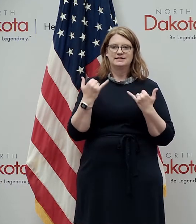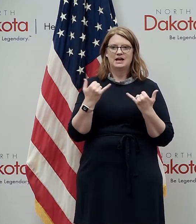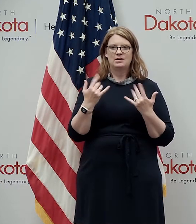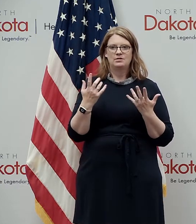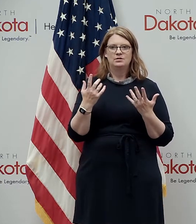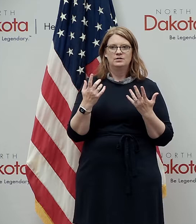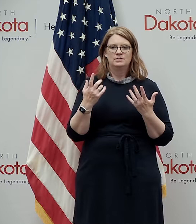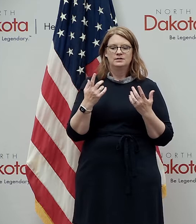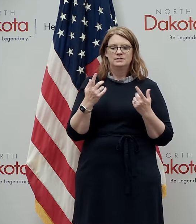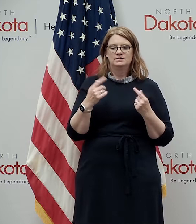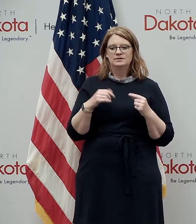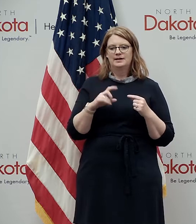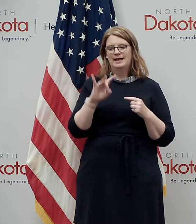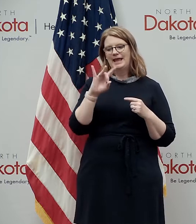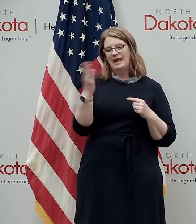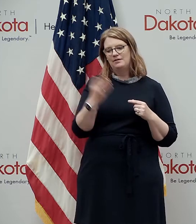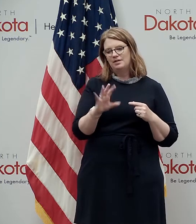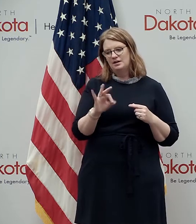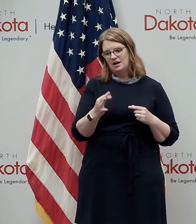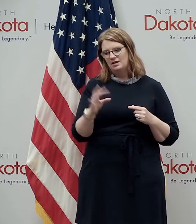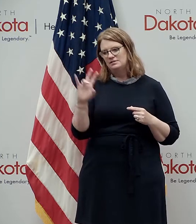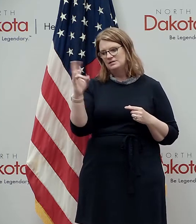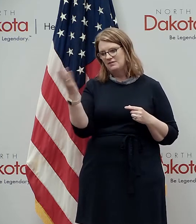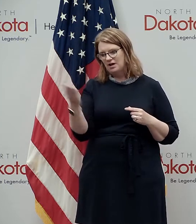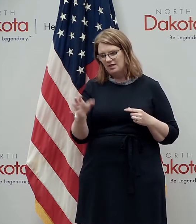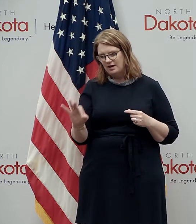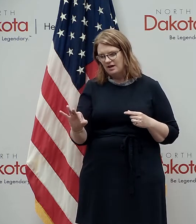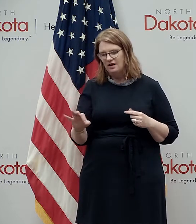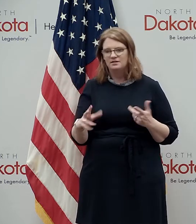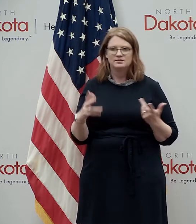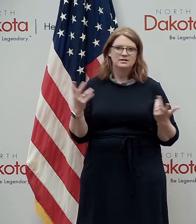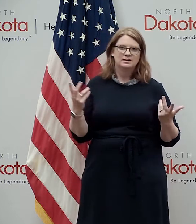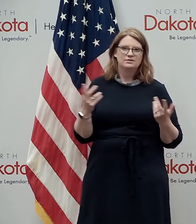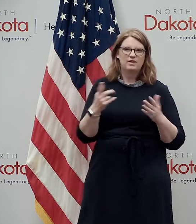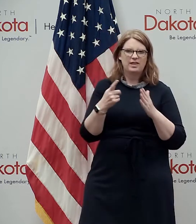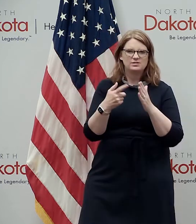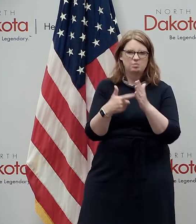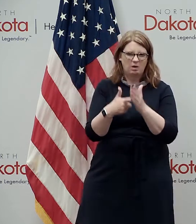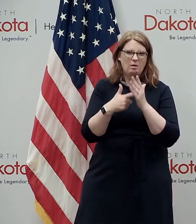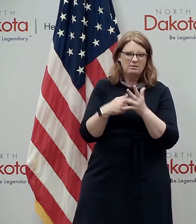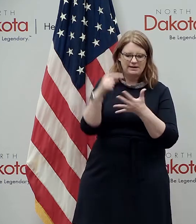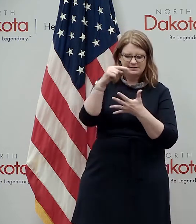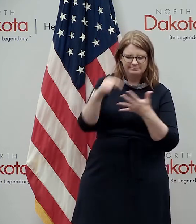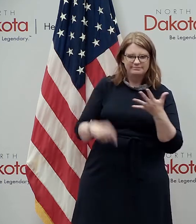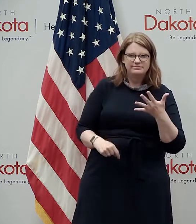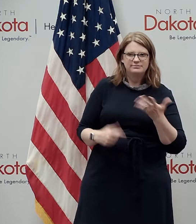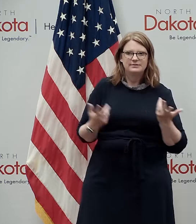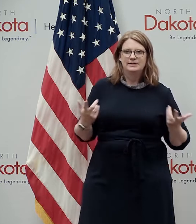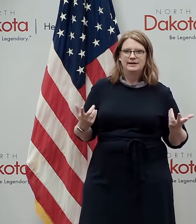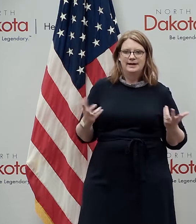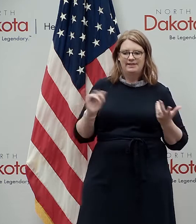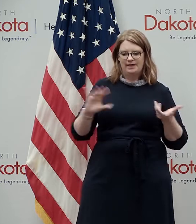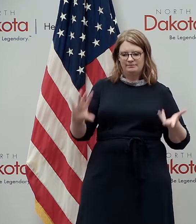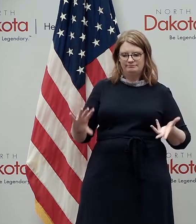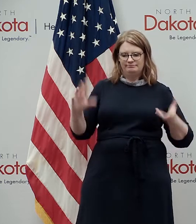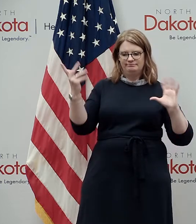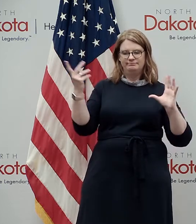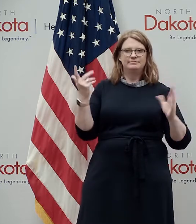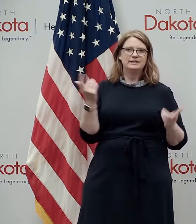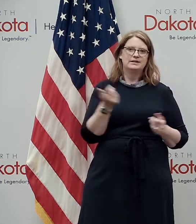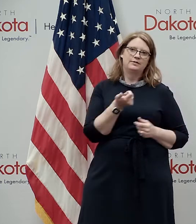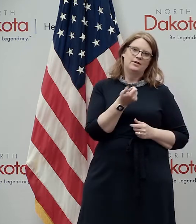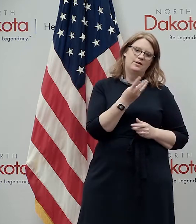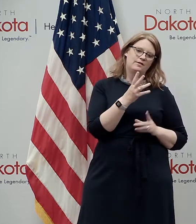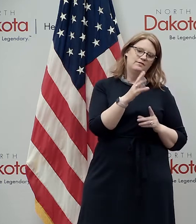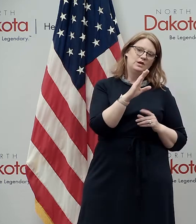back to you know eight of the nine seven of the nine uh and again with that that that patchwork can be thrown off because of low pot a